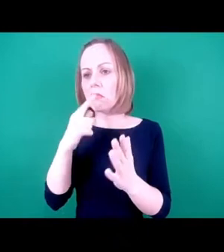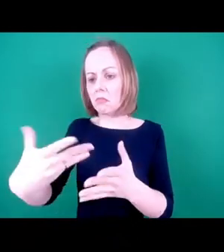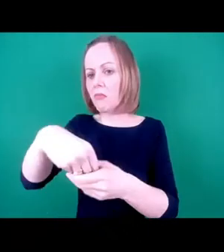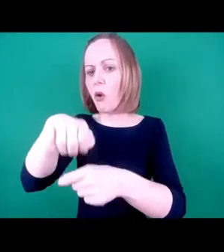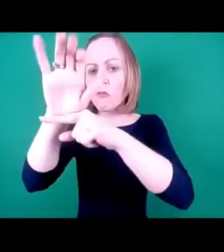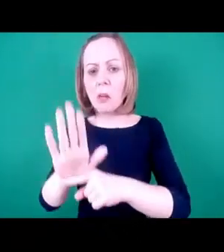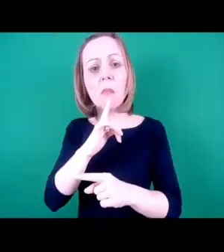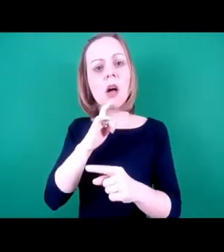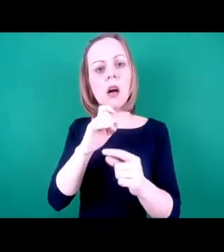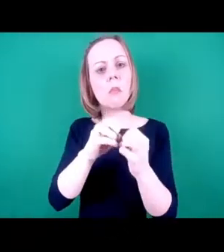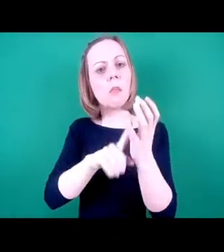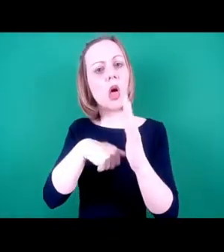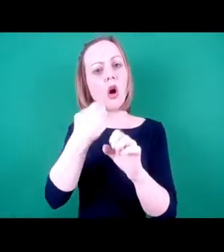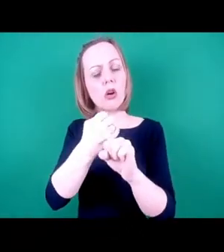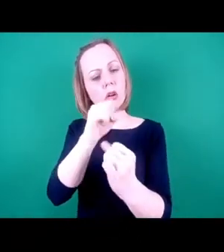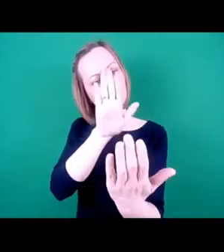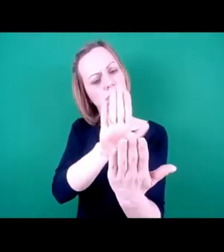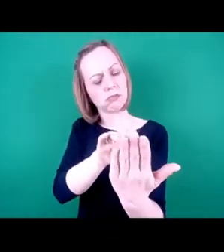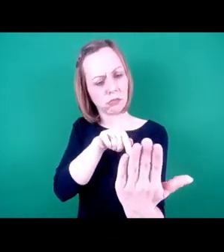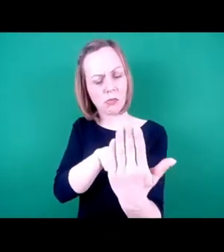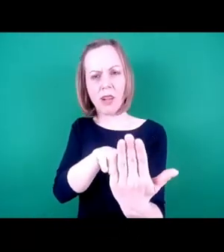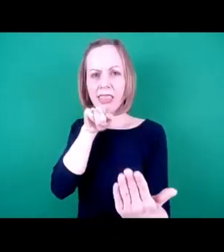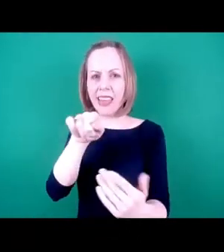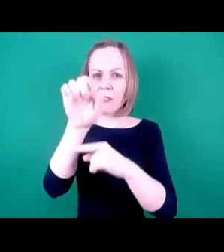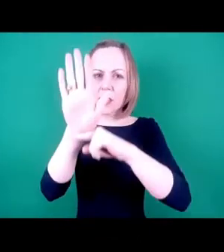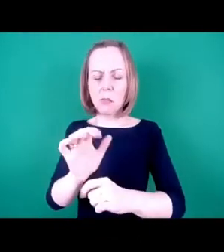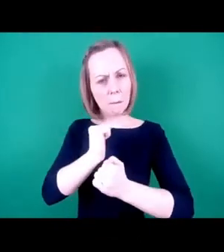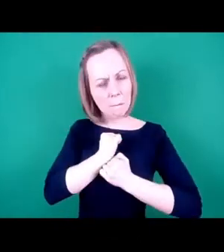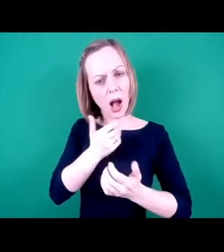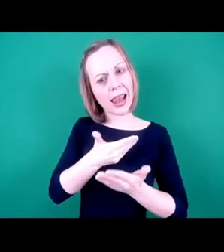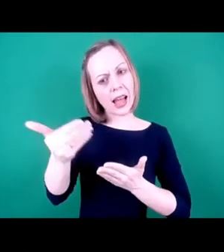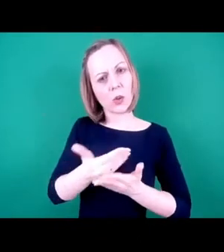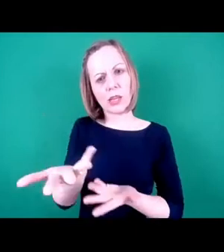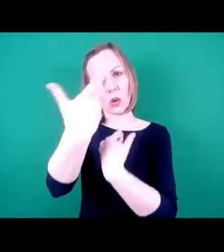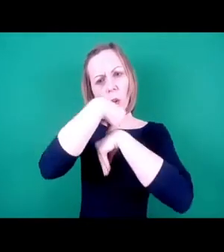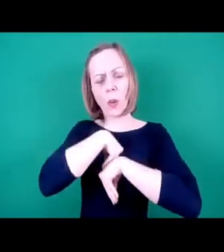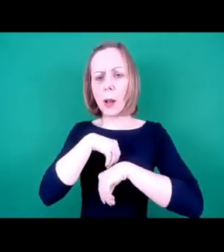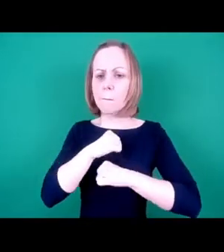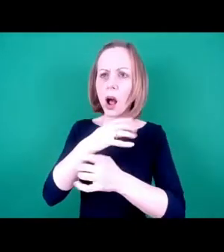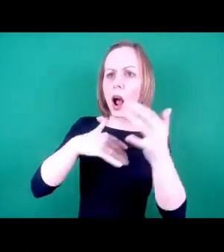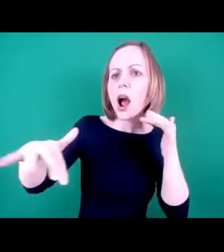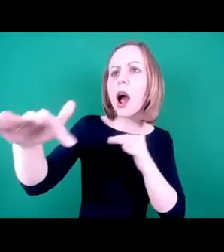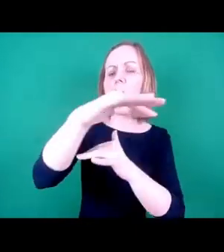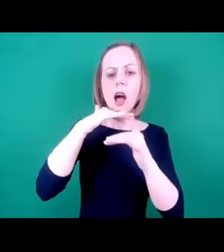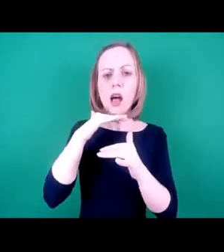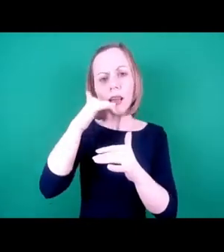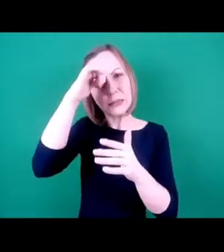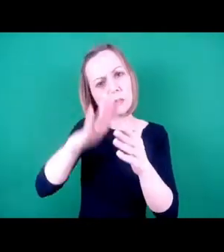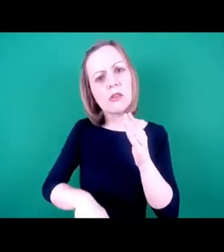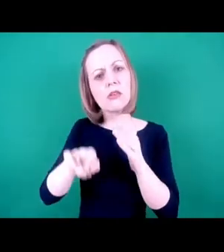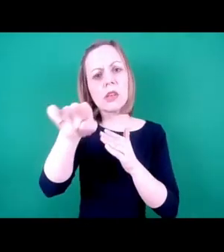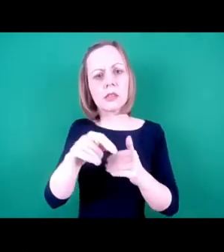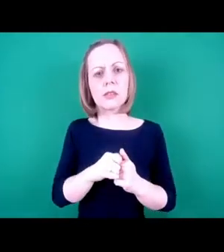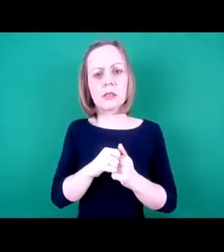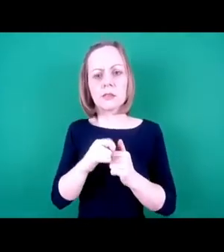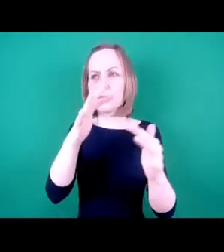This film speaks to me in my language. This is my sensory world. Our immersive connection to the